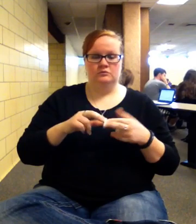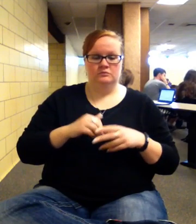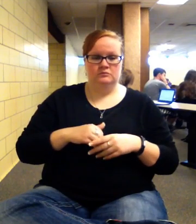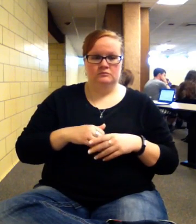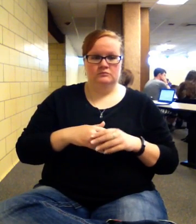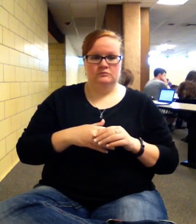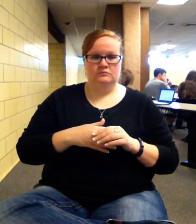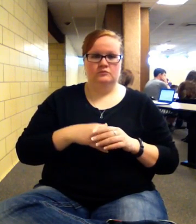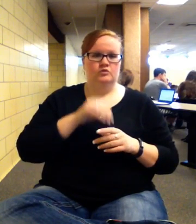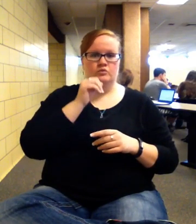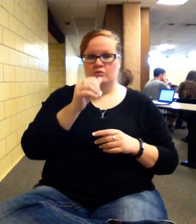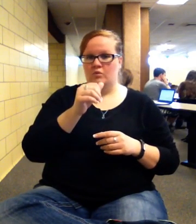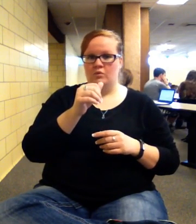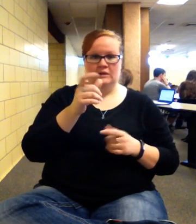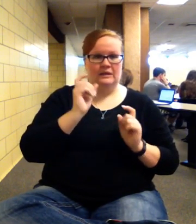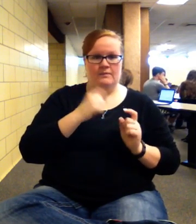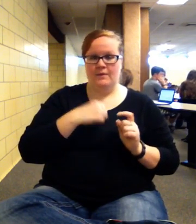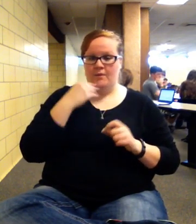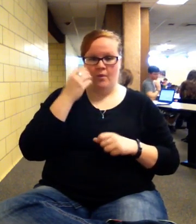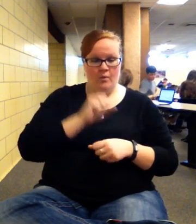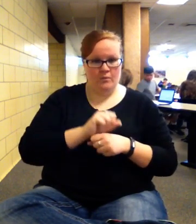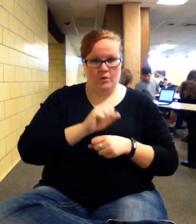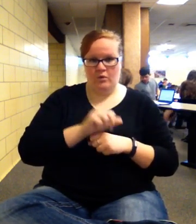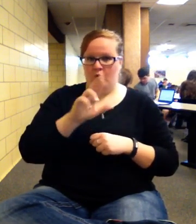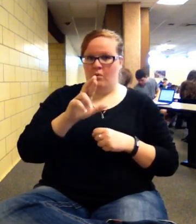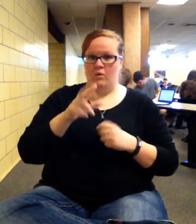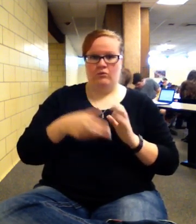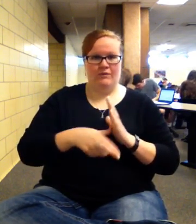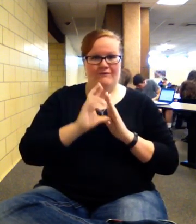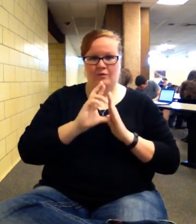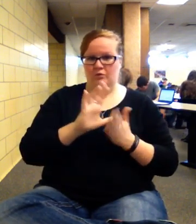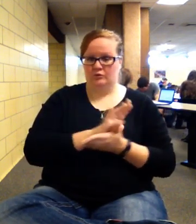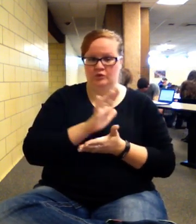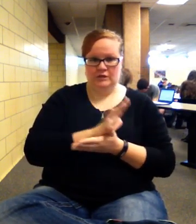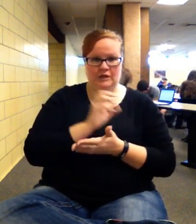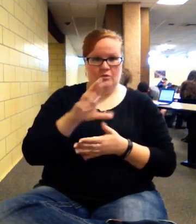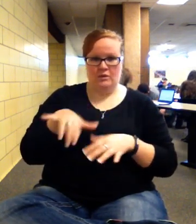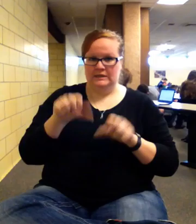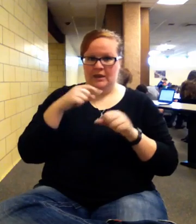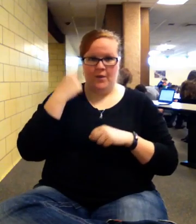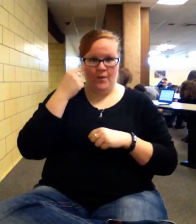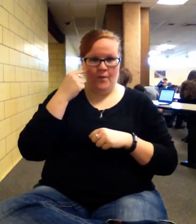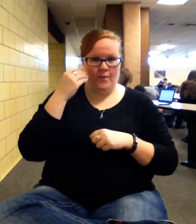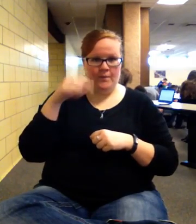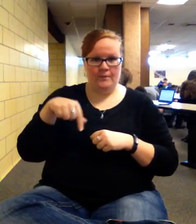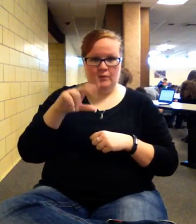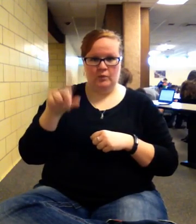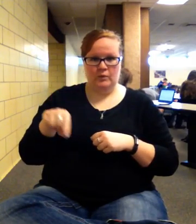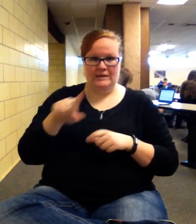So don't give me a homework answer, or a review sheet answer, or a take-home quiz answer, because you forget to get an internal rate of return.